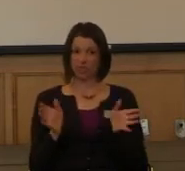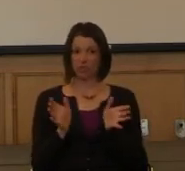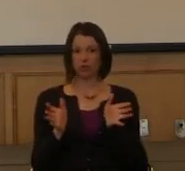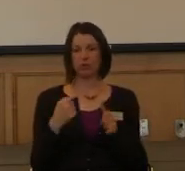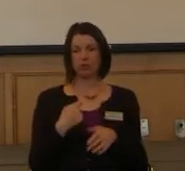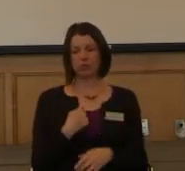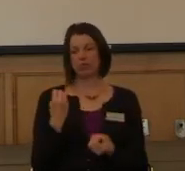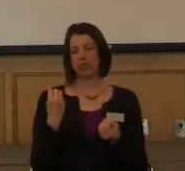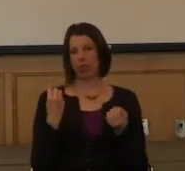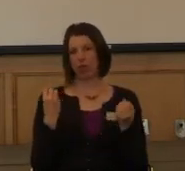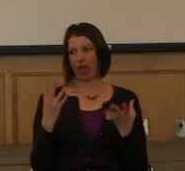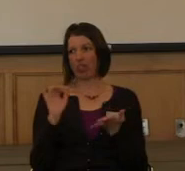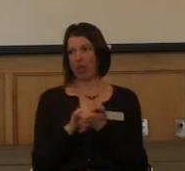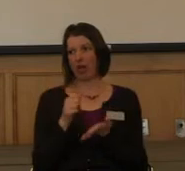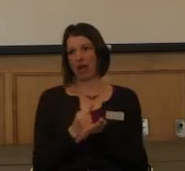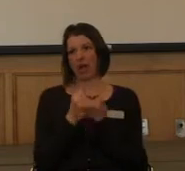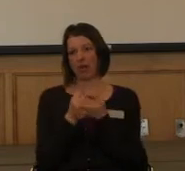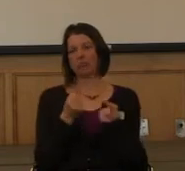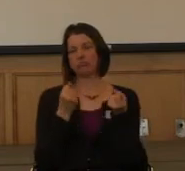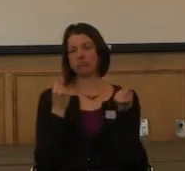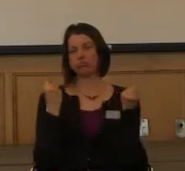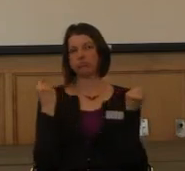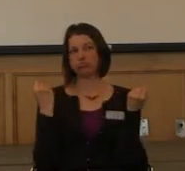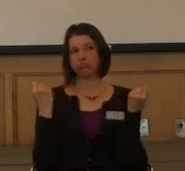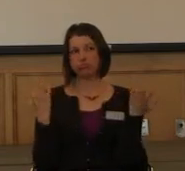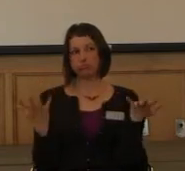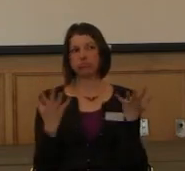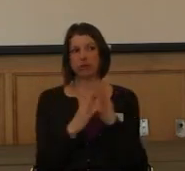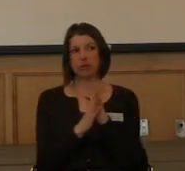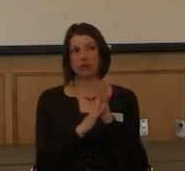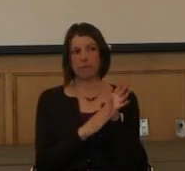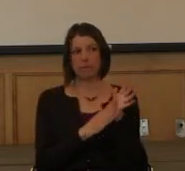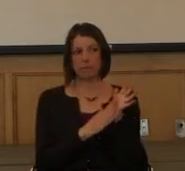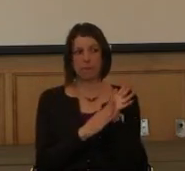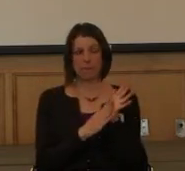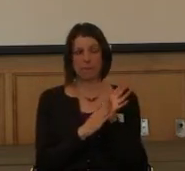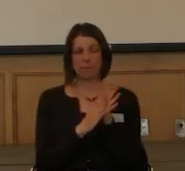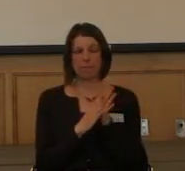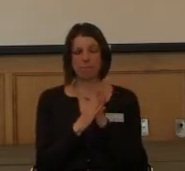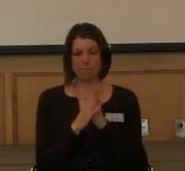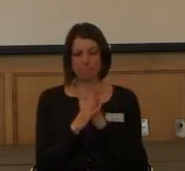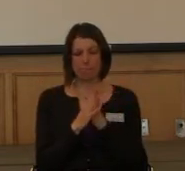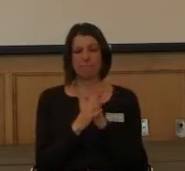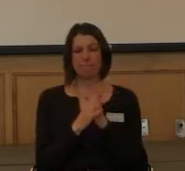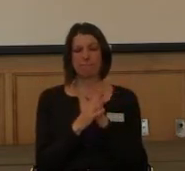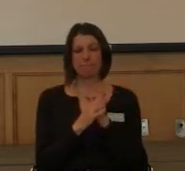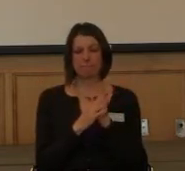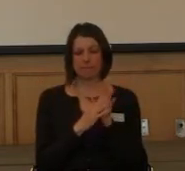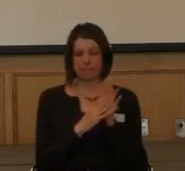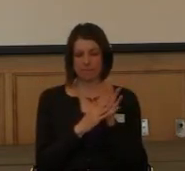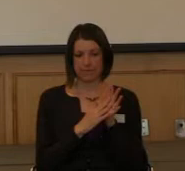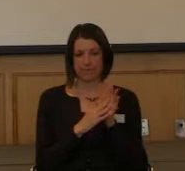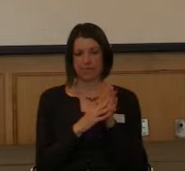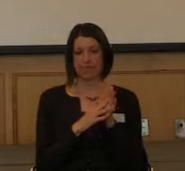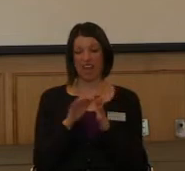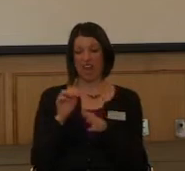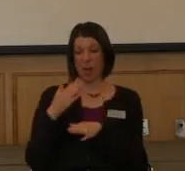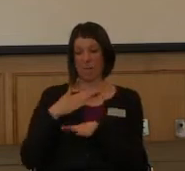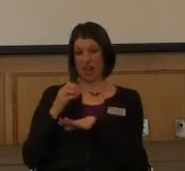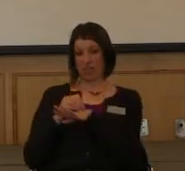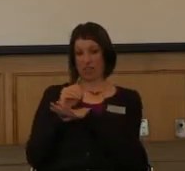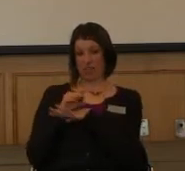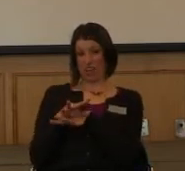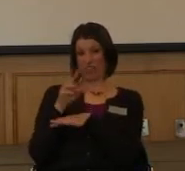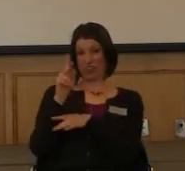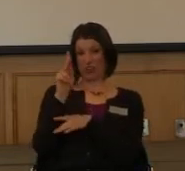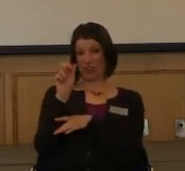that is going to help immensely. Because, like I said, I think Karen really helped me